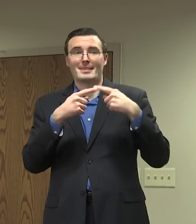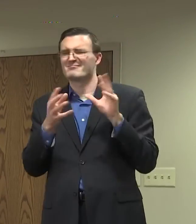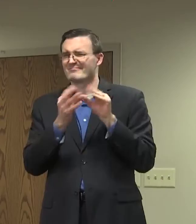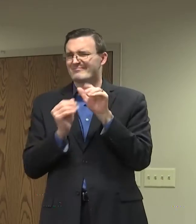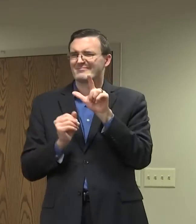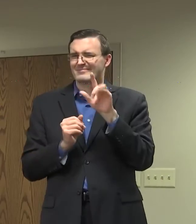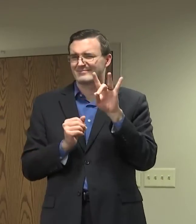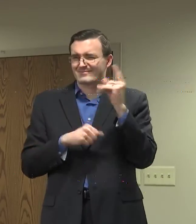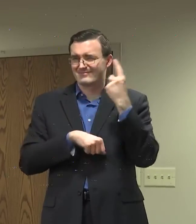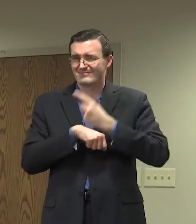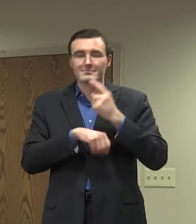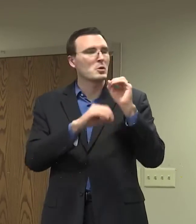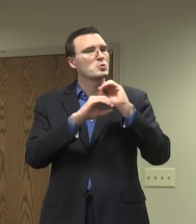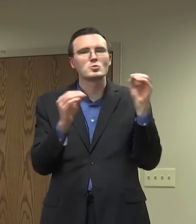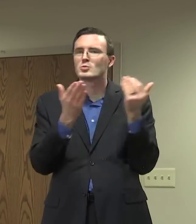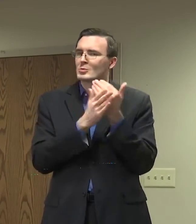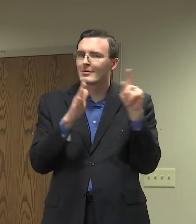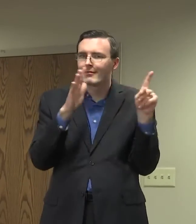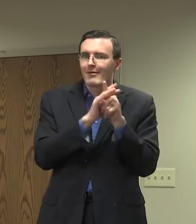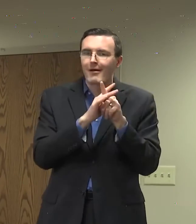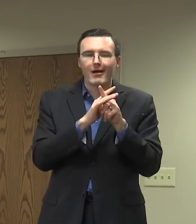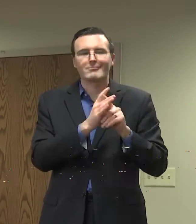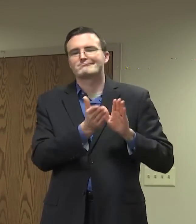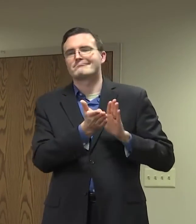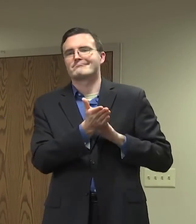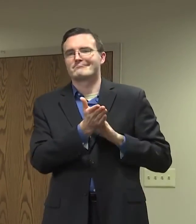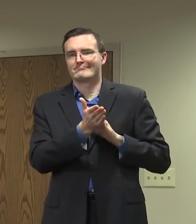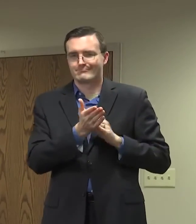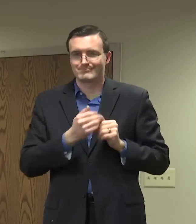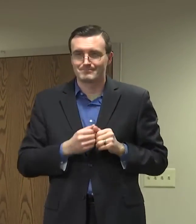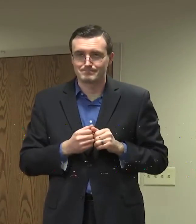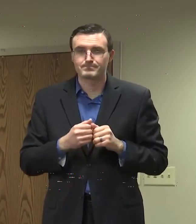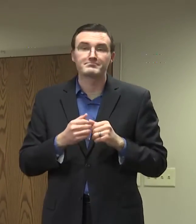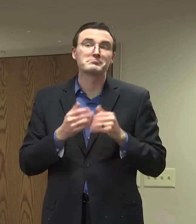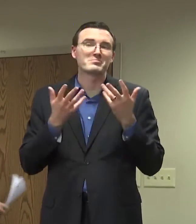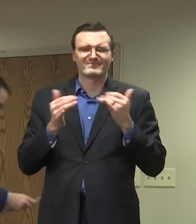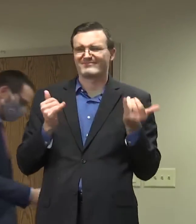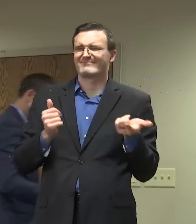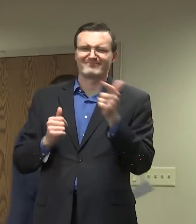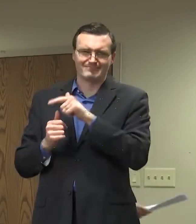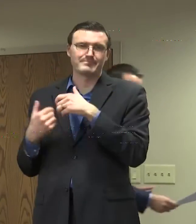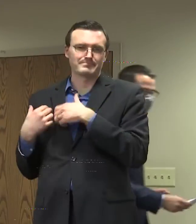That's a as well. So with that, I'd like to turn it over to Mayor McNamara.